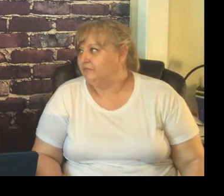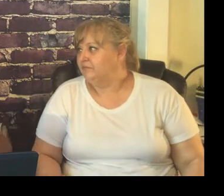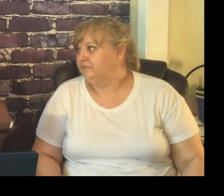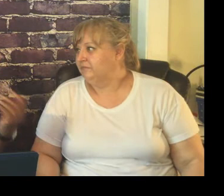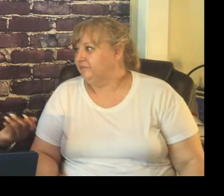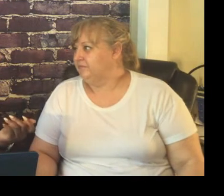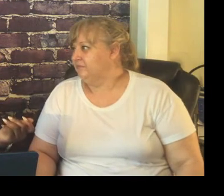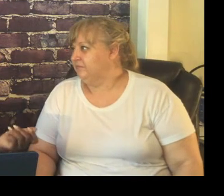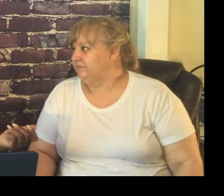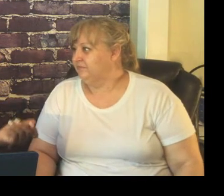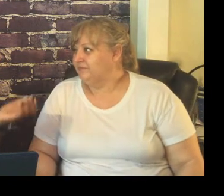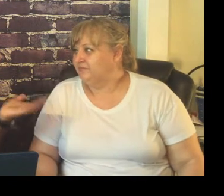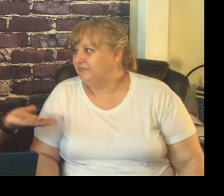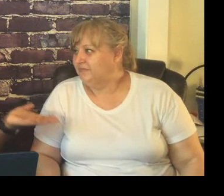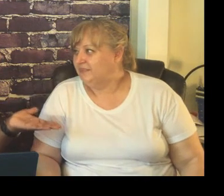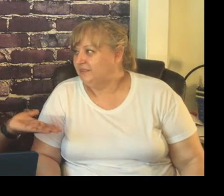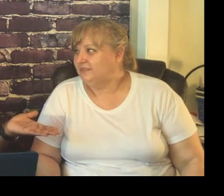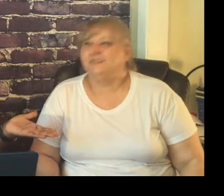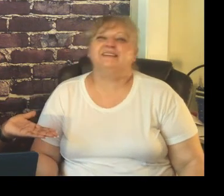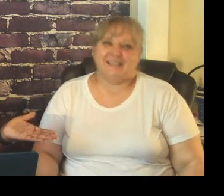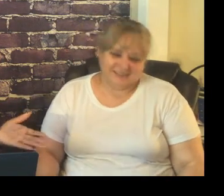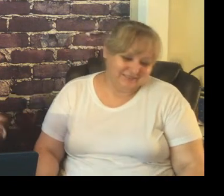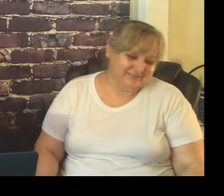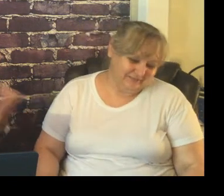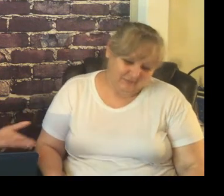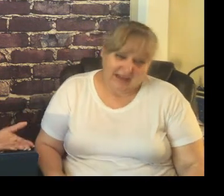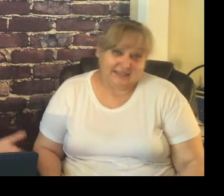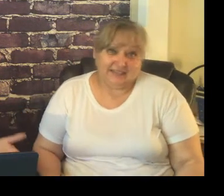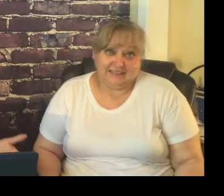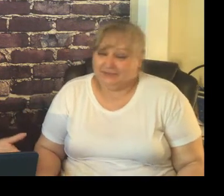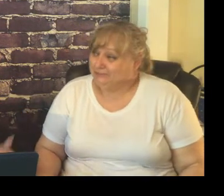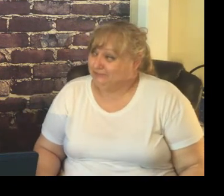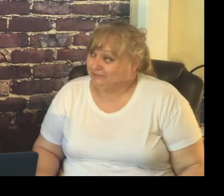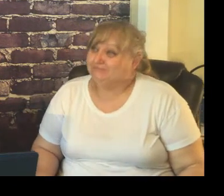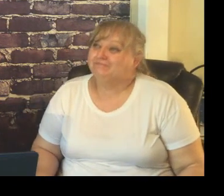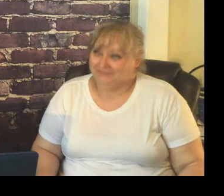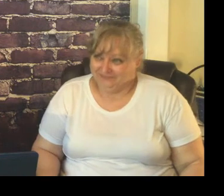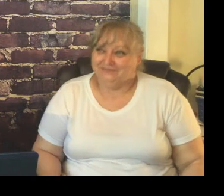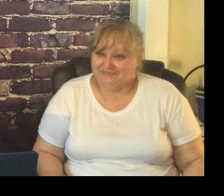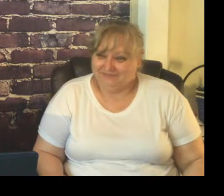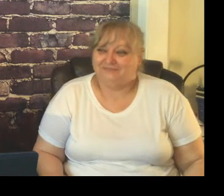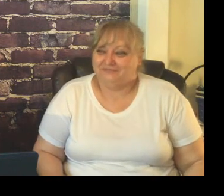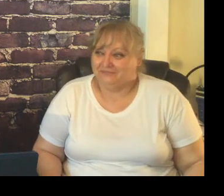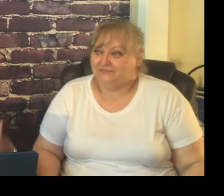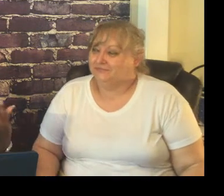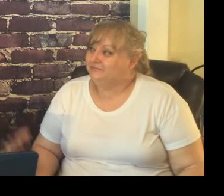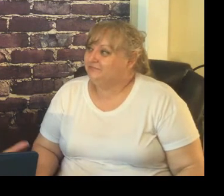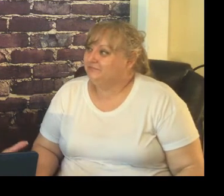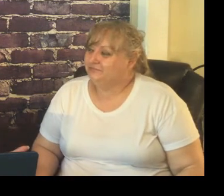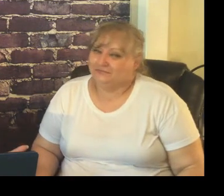again in different videos how we steal from each other so go steal go look at some of my other teachers and see what they do have a conversation